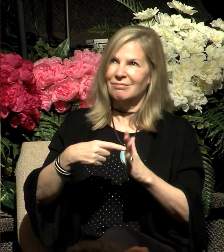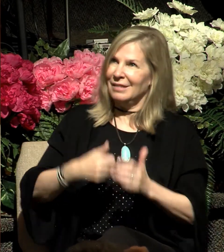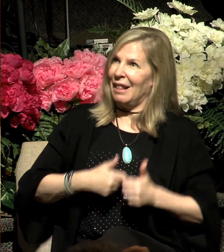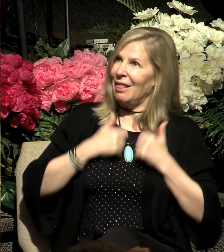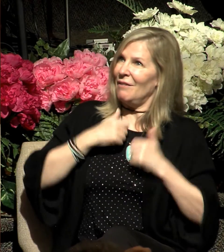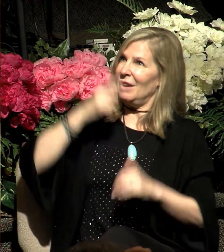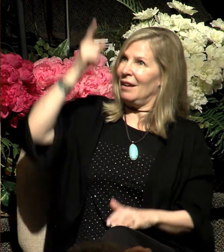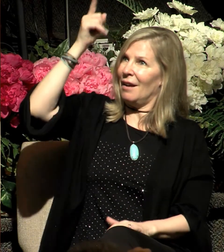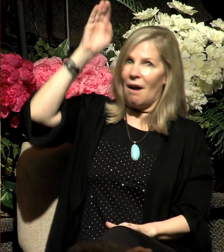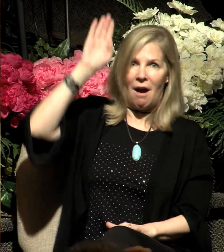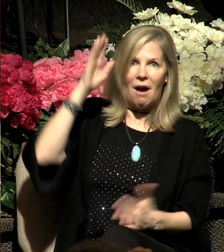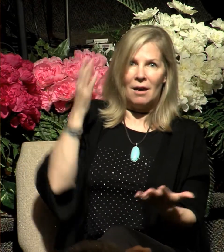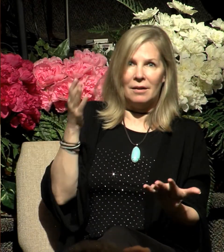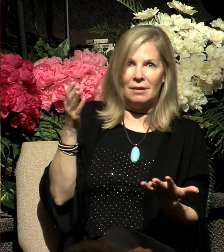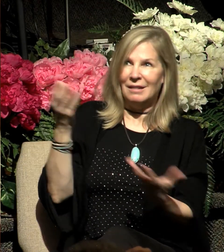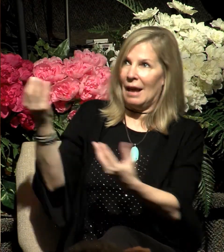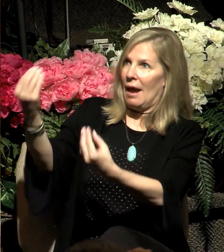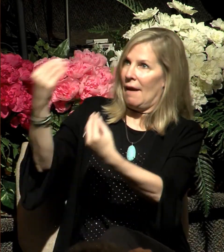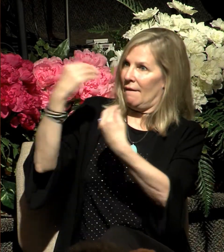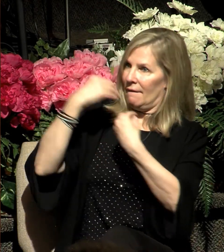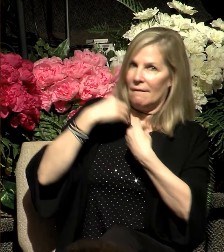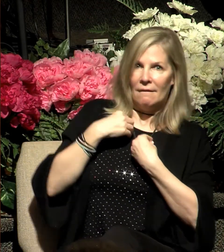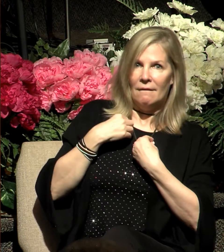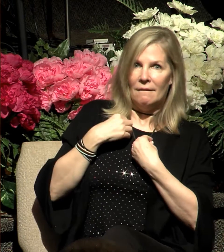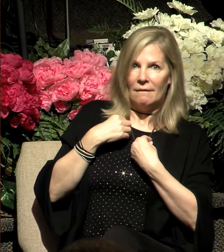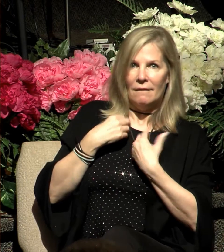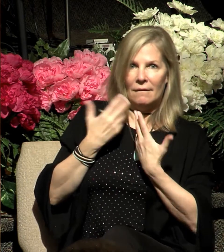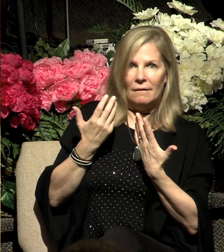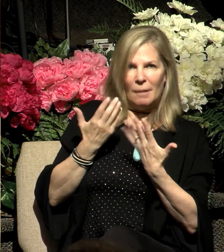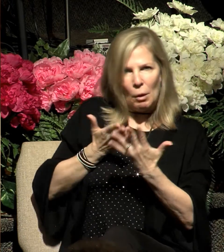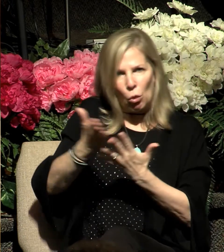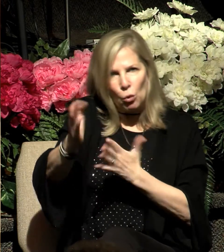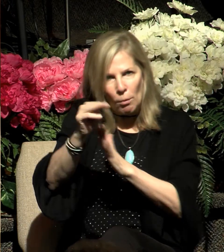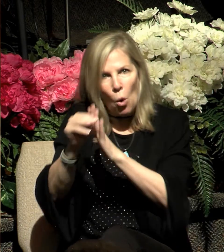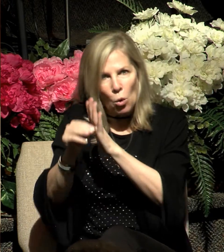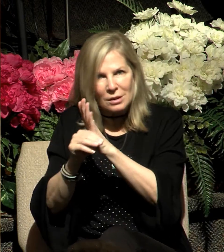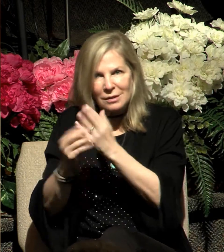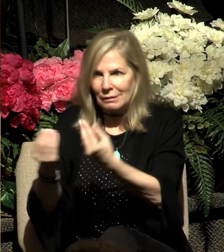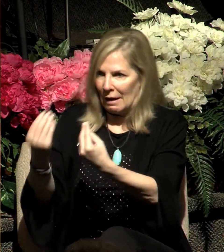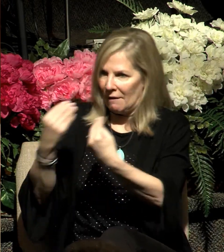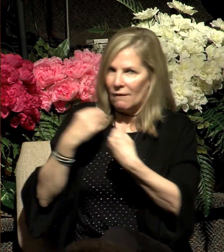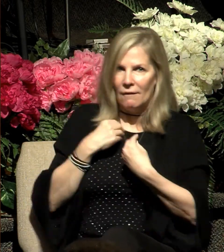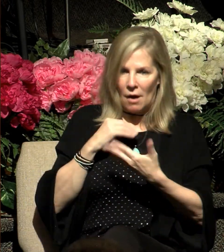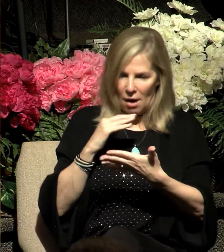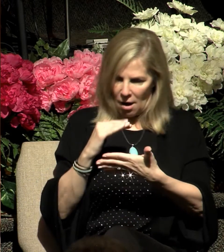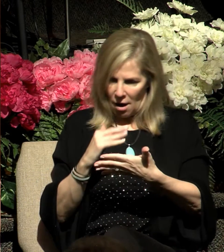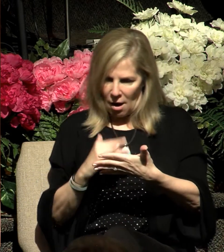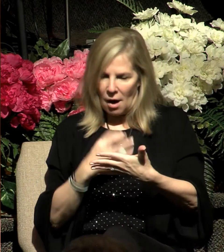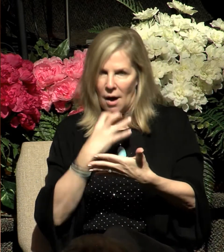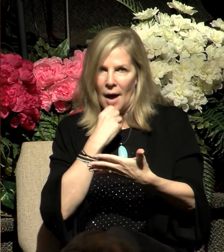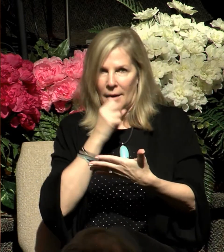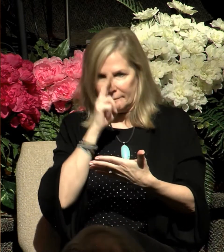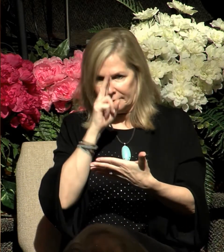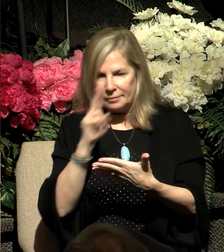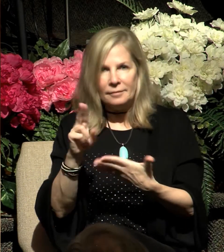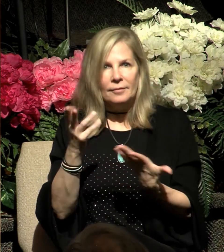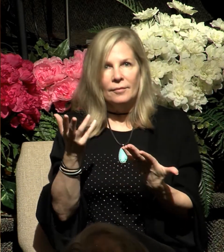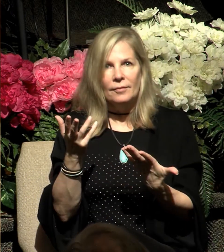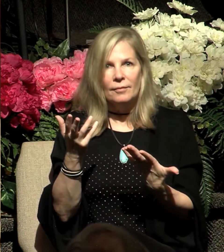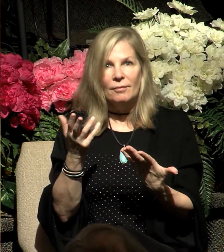God. And these living oracles were given to Moses to pass on to the children of Israel, and that's exactly what he did. So the real issue is this.